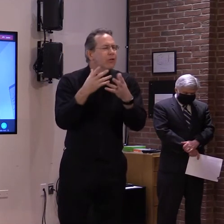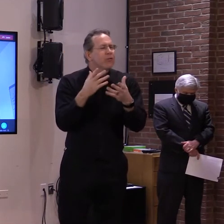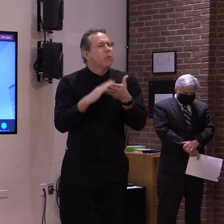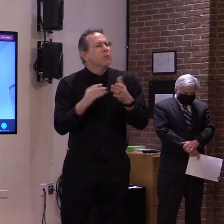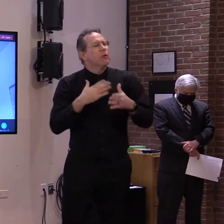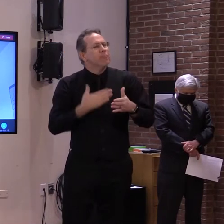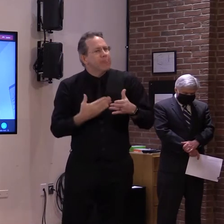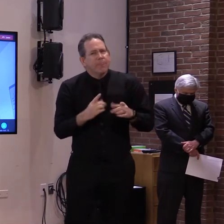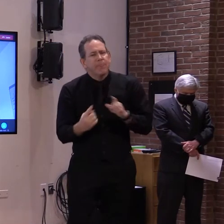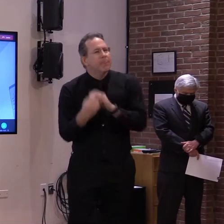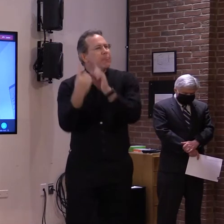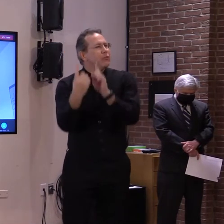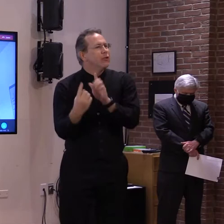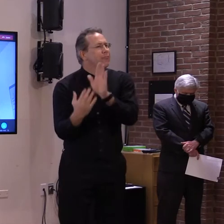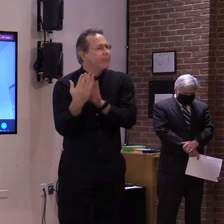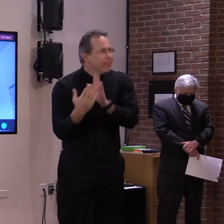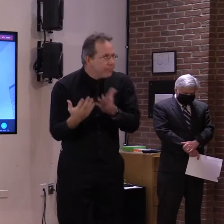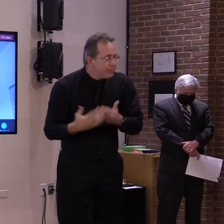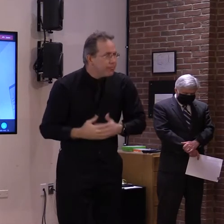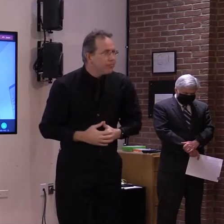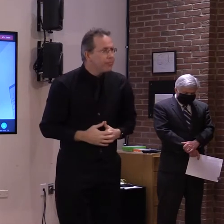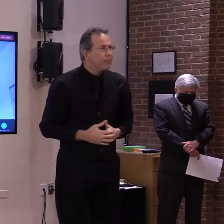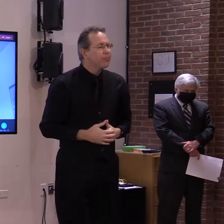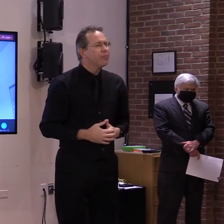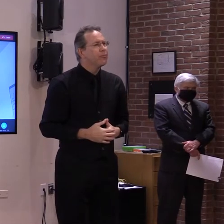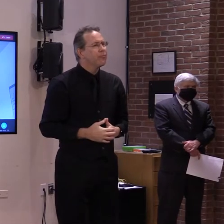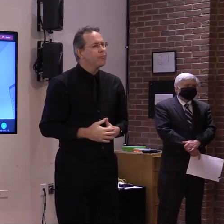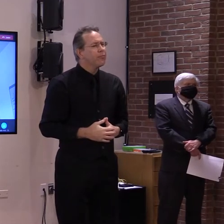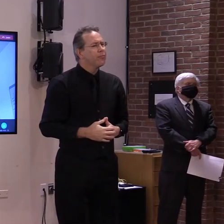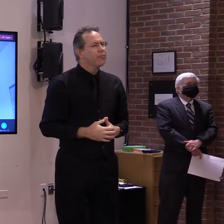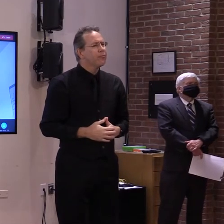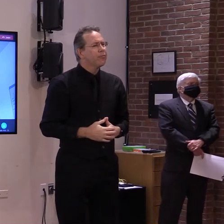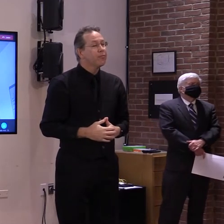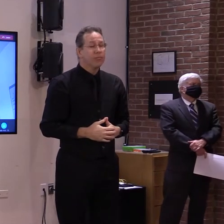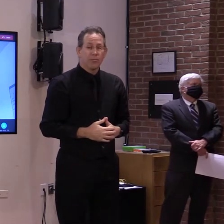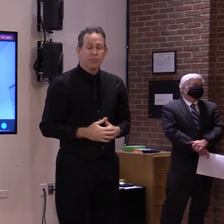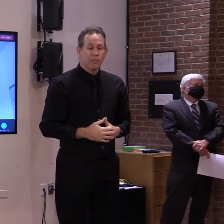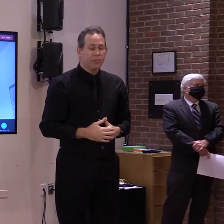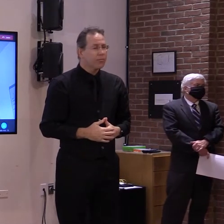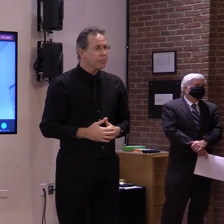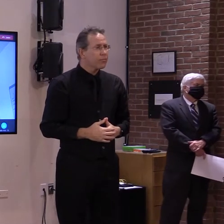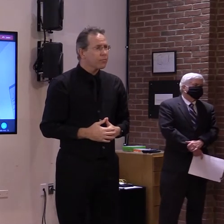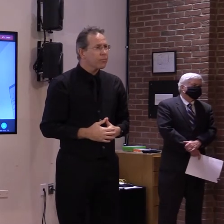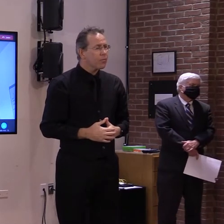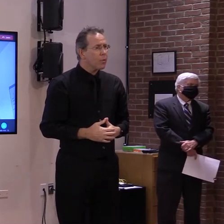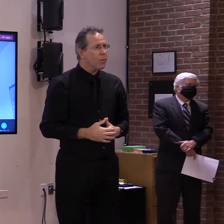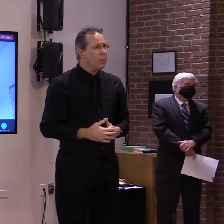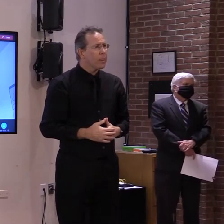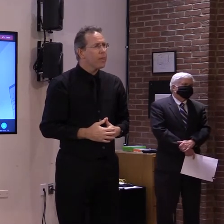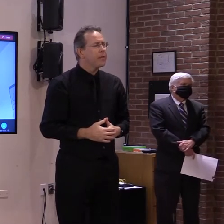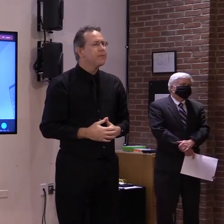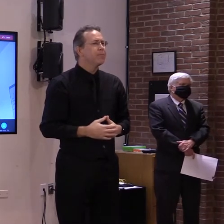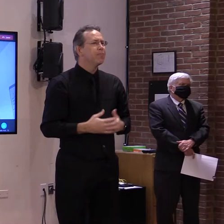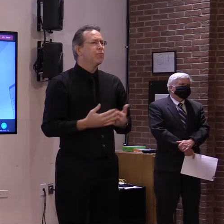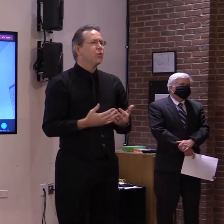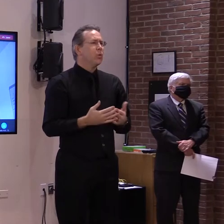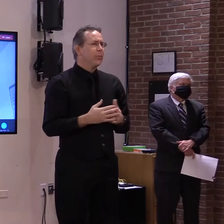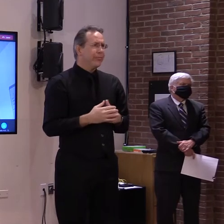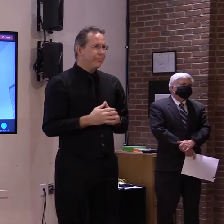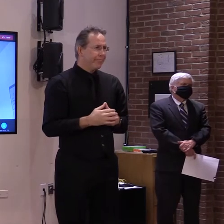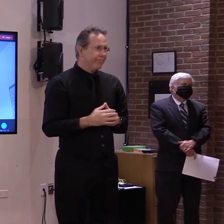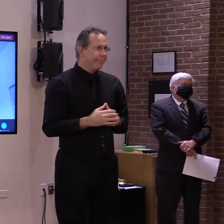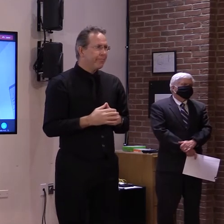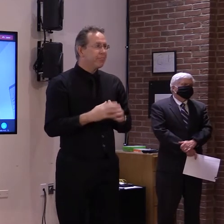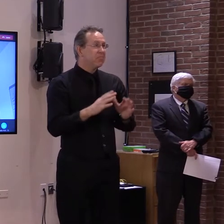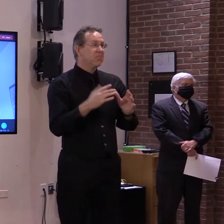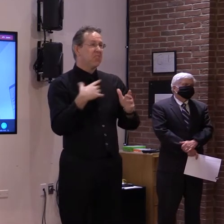while also having one or two in the 20% range. In spite of that variability, however, I think we can